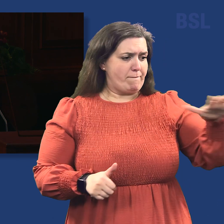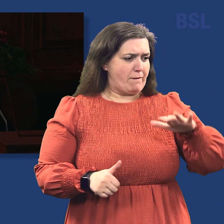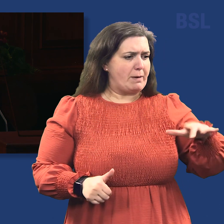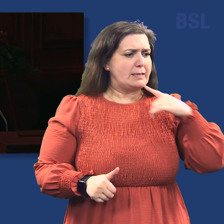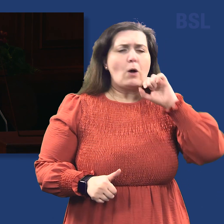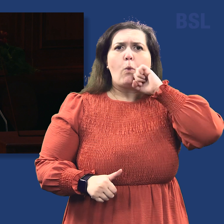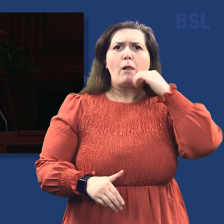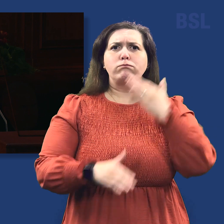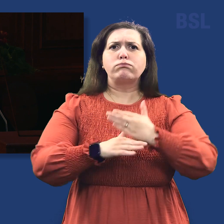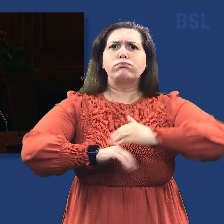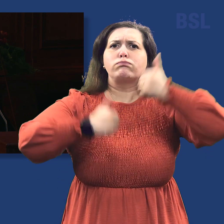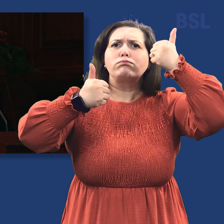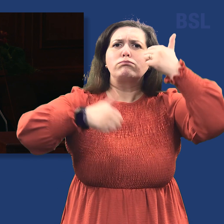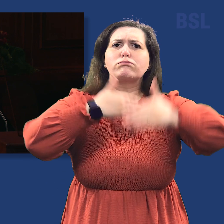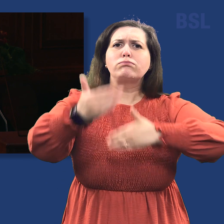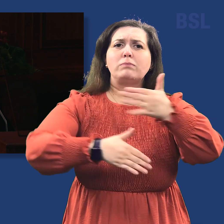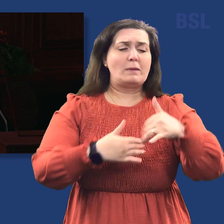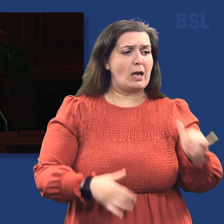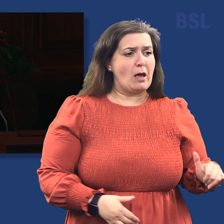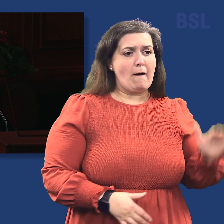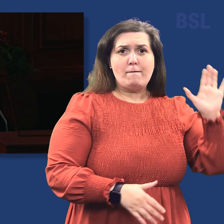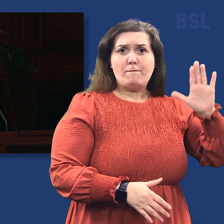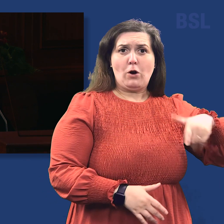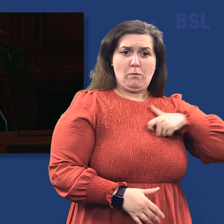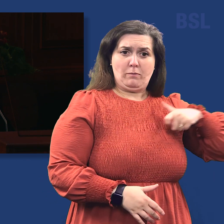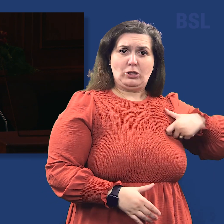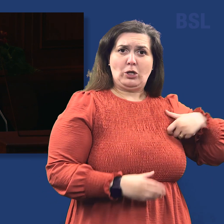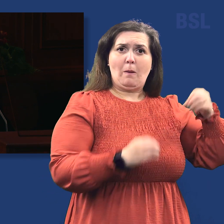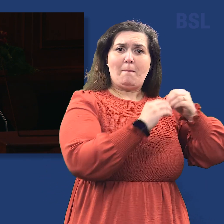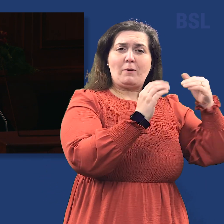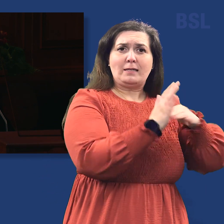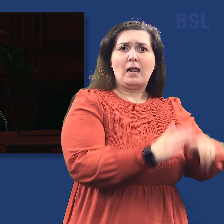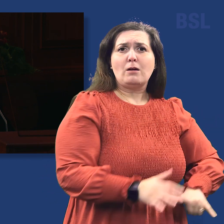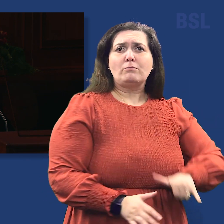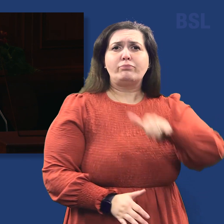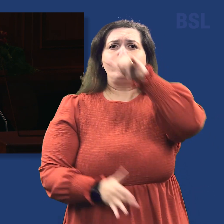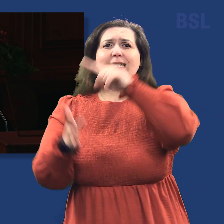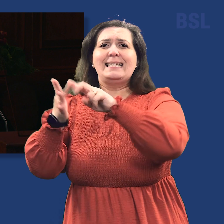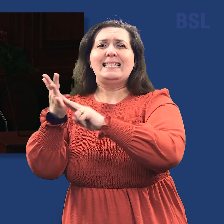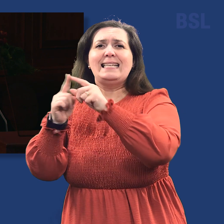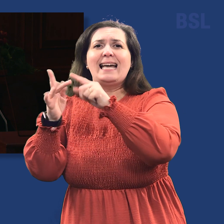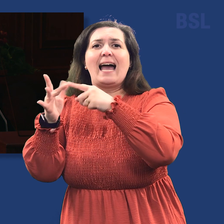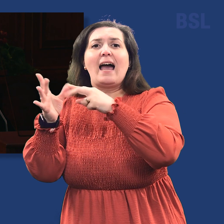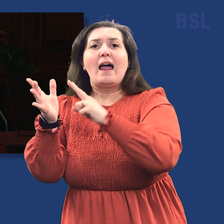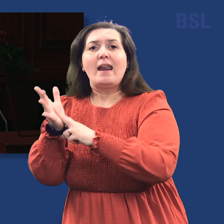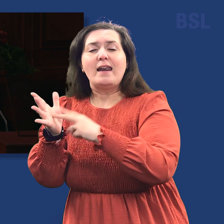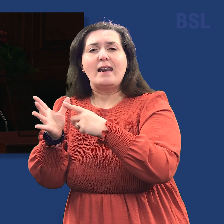Work Out. As I flew immediately from our mission in Brazil to Indianapolis, Indiana, to be with her, I clung